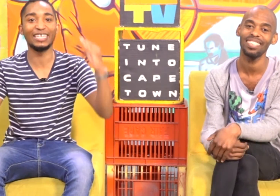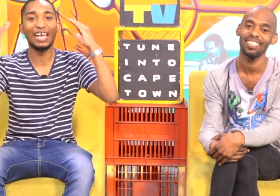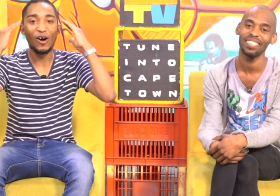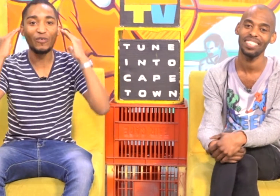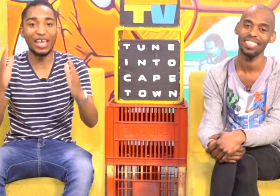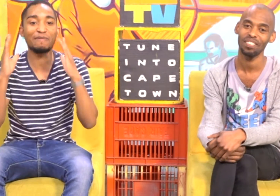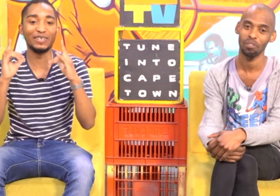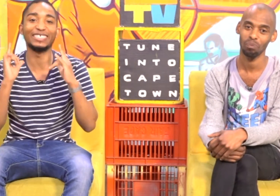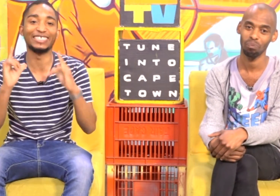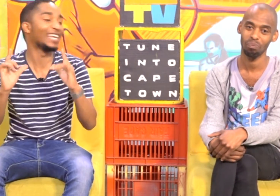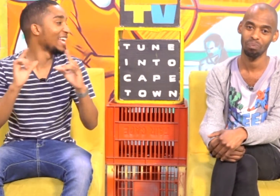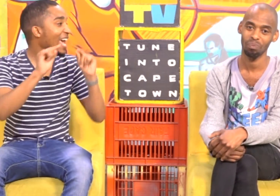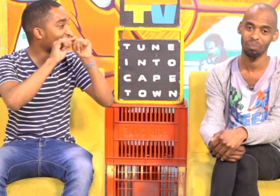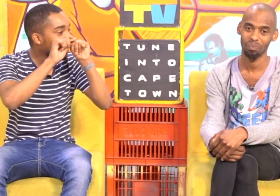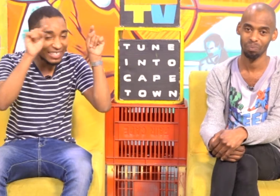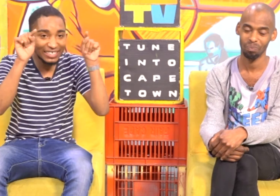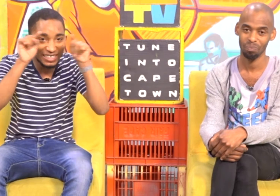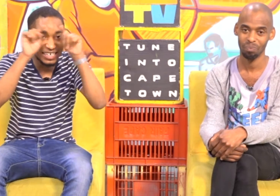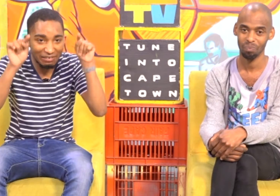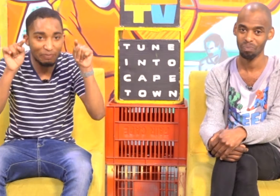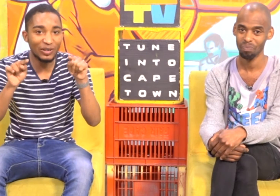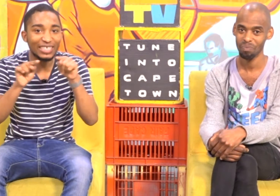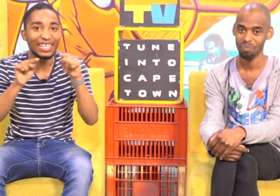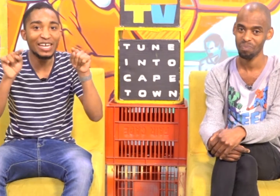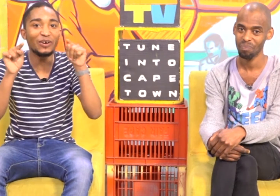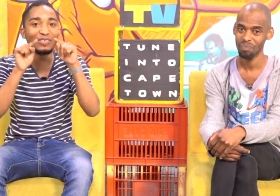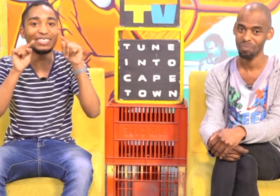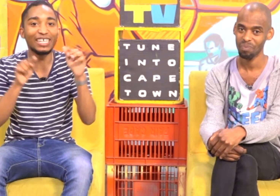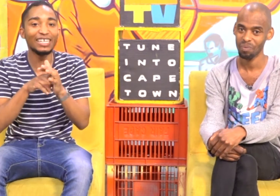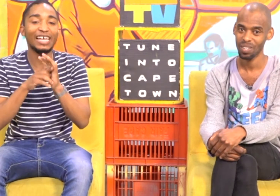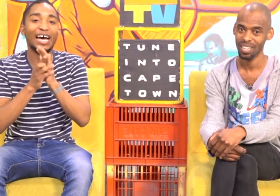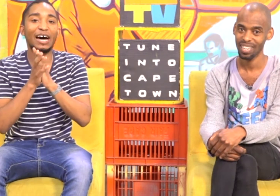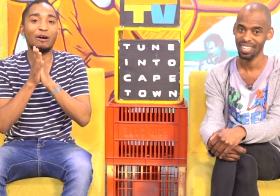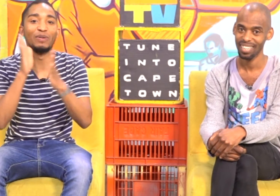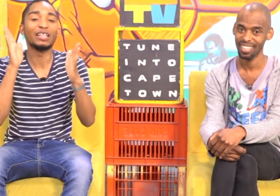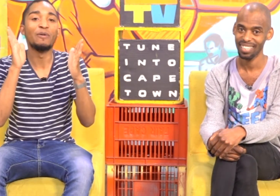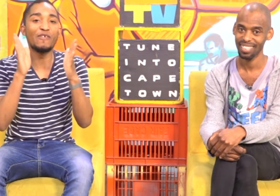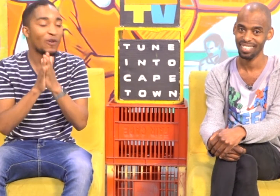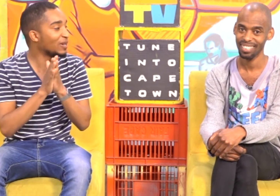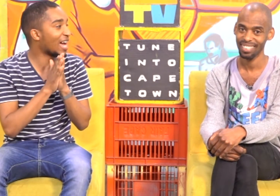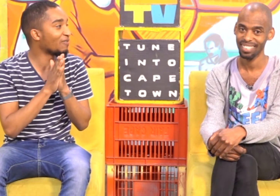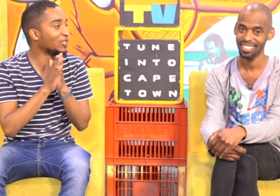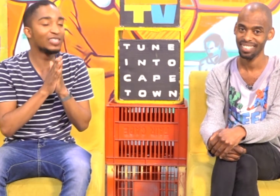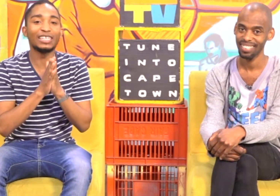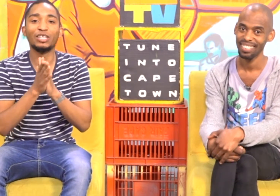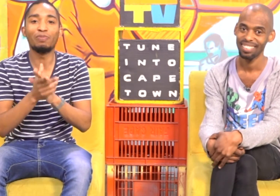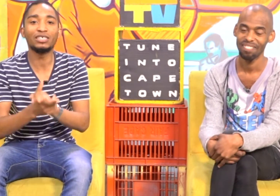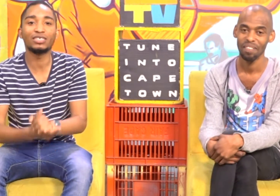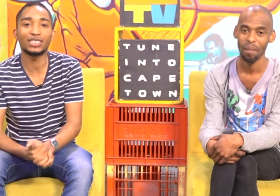of that person's head In the little box at the end of the screen But before we dive into that Can you please just tell